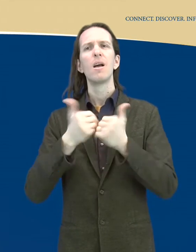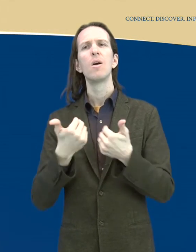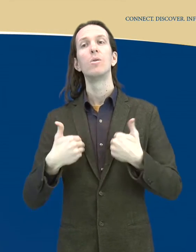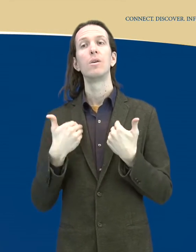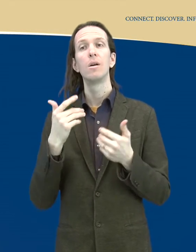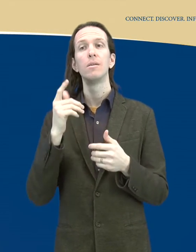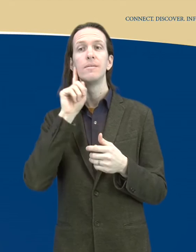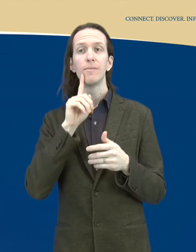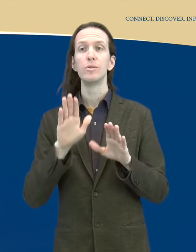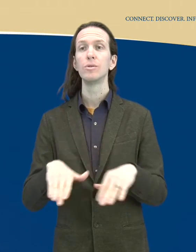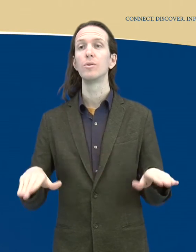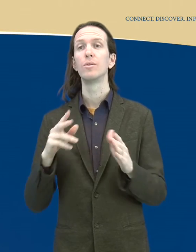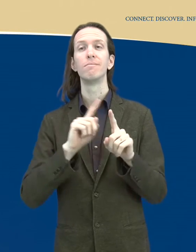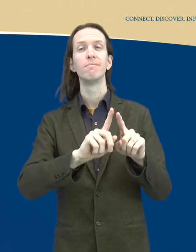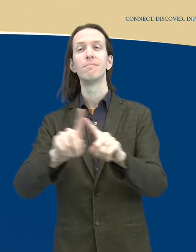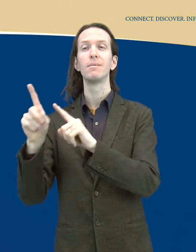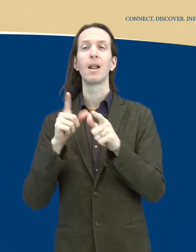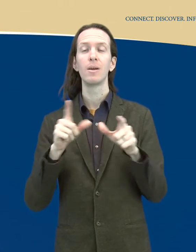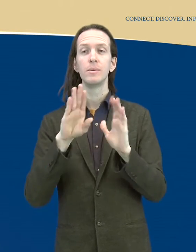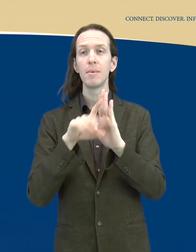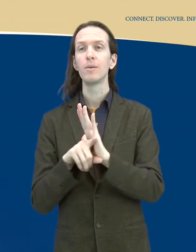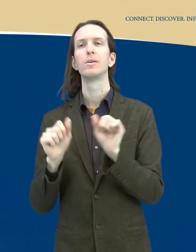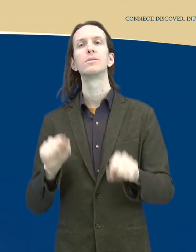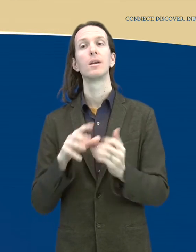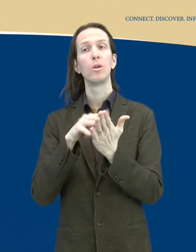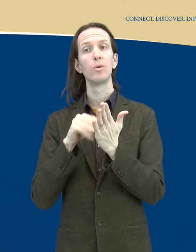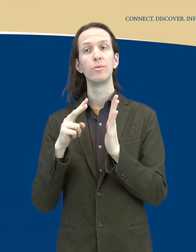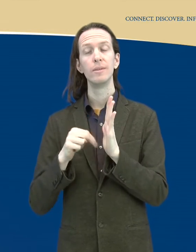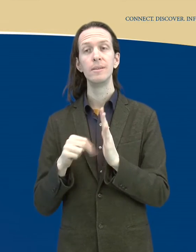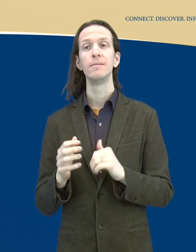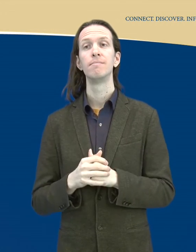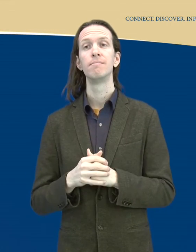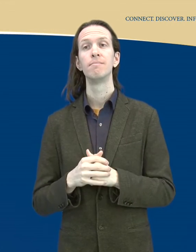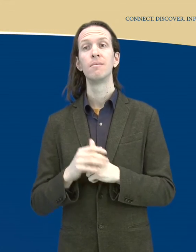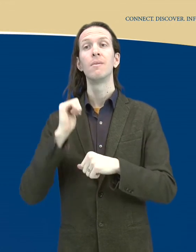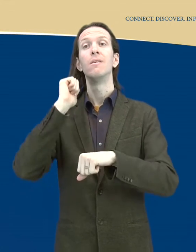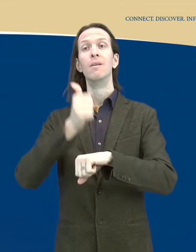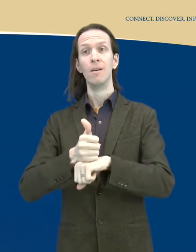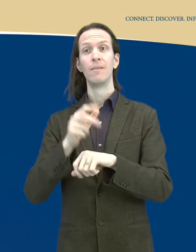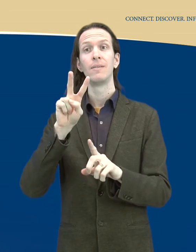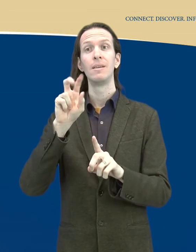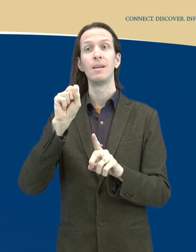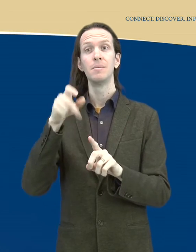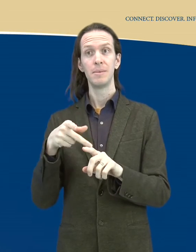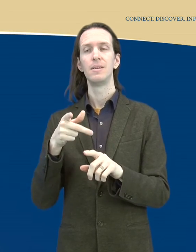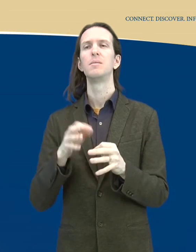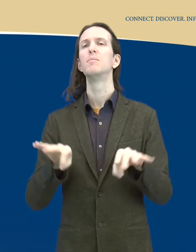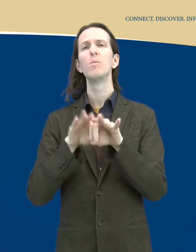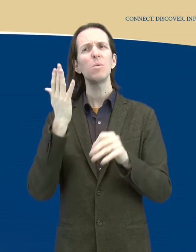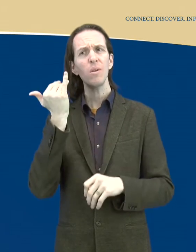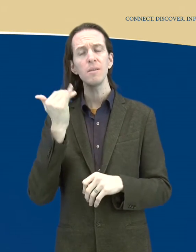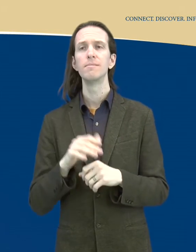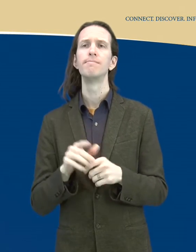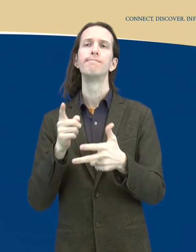language backgrounds. The existence of visual sign phonology has important implications for